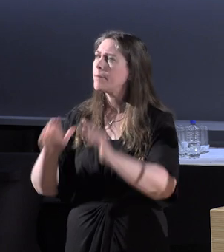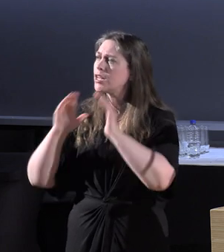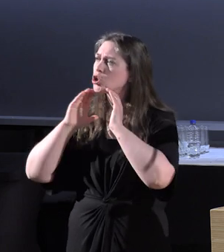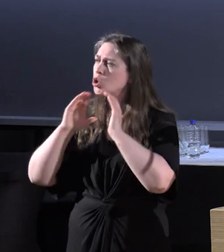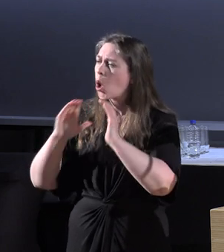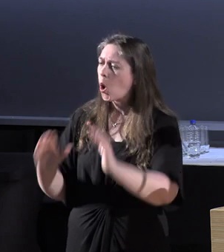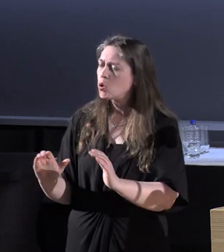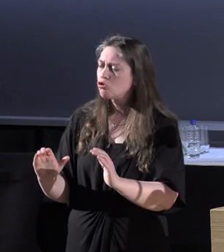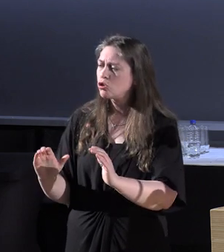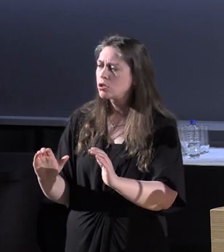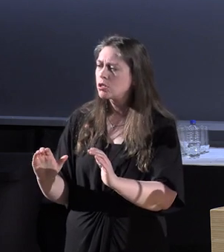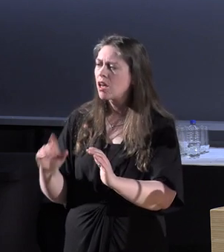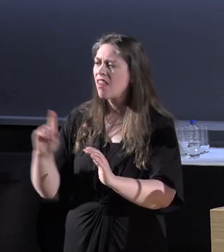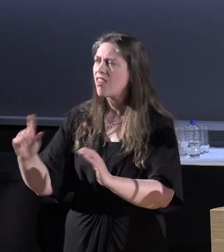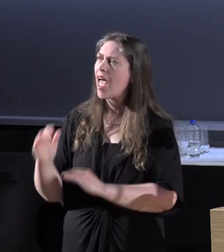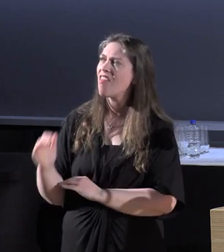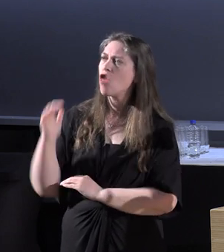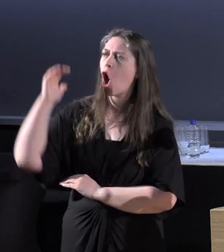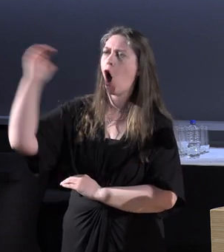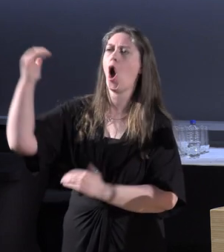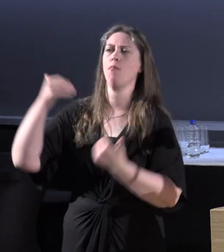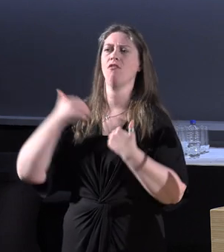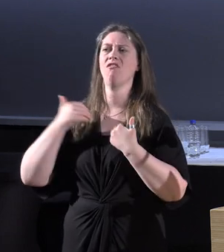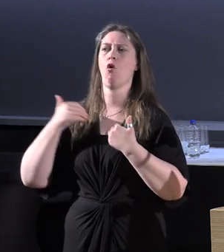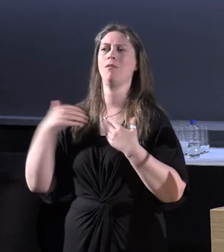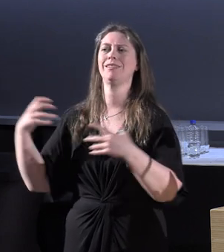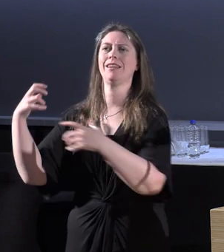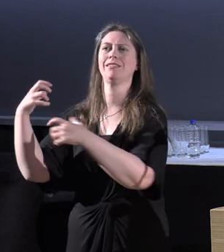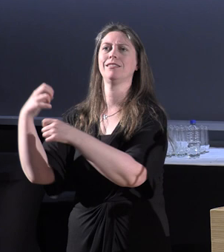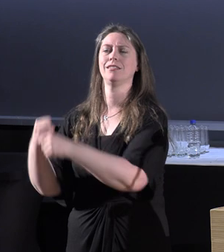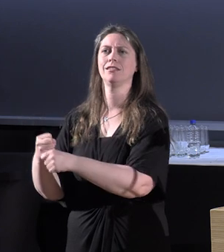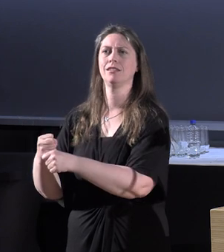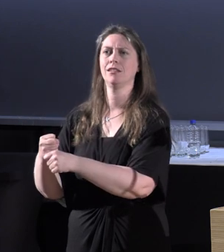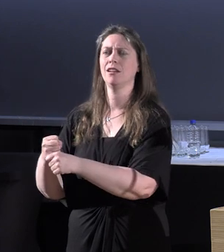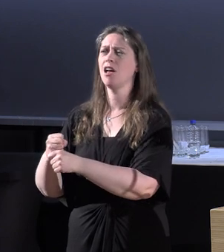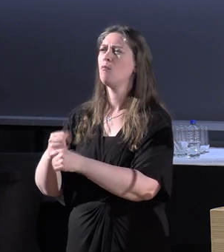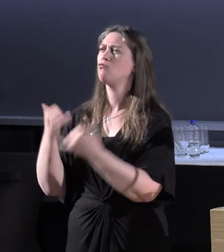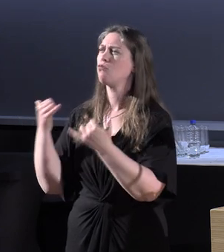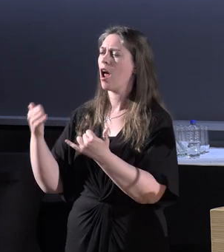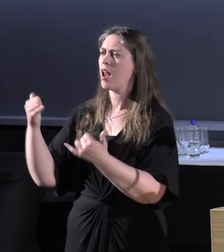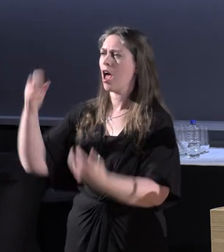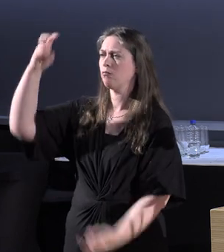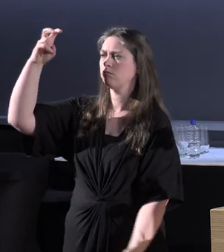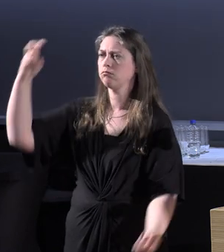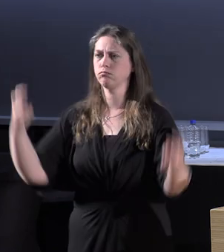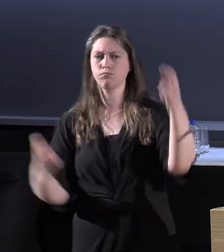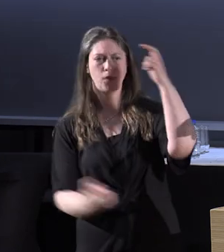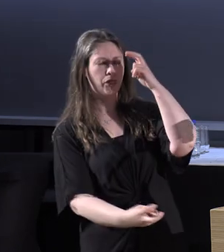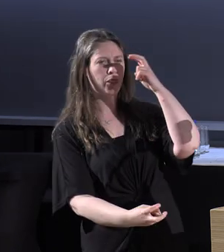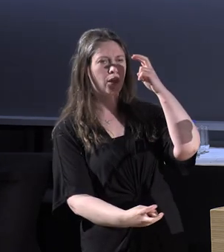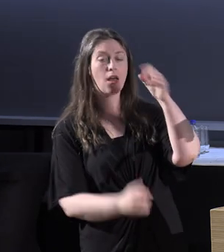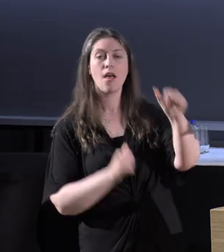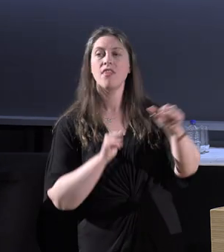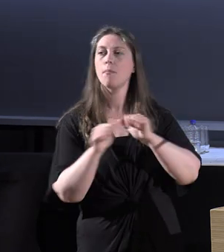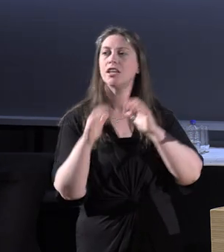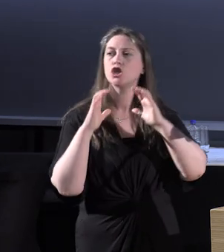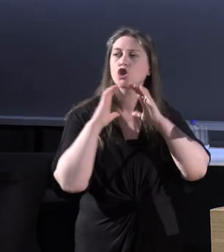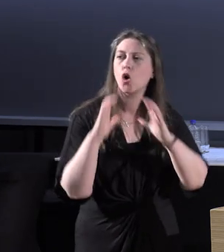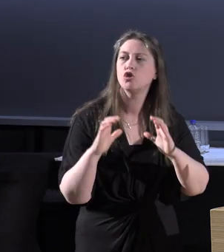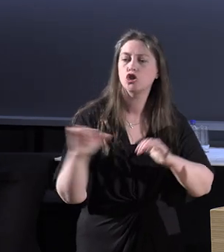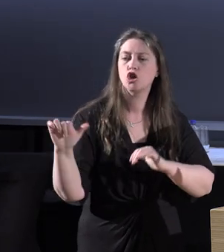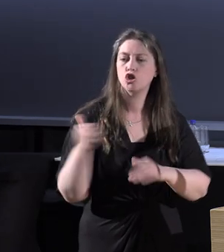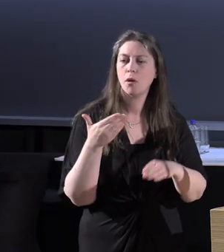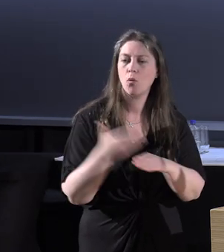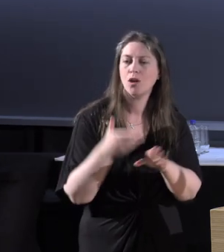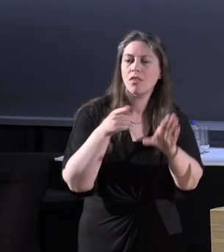are at the high performance end of the spectrum. we've got it all asked backwards. The best coaches should be working with the